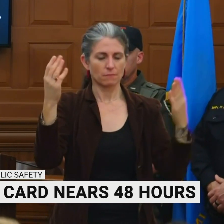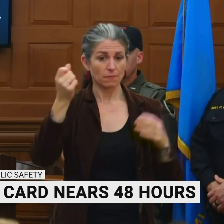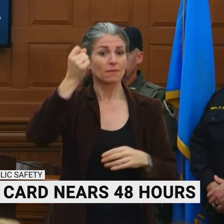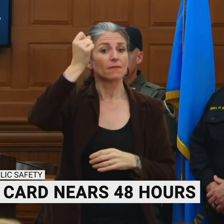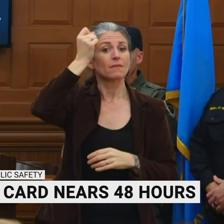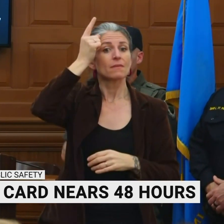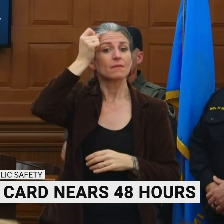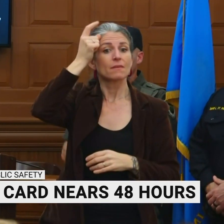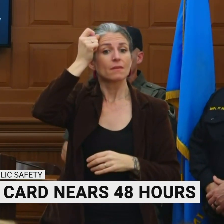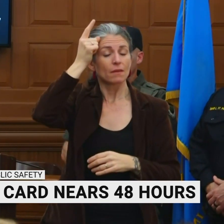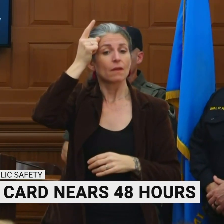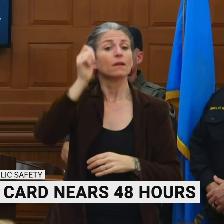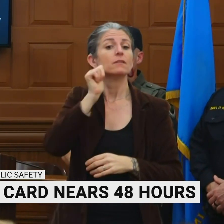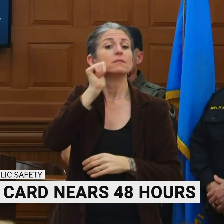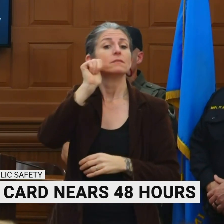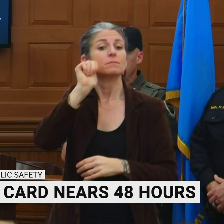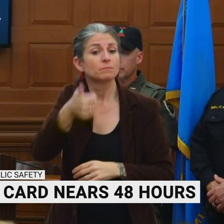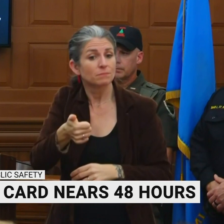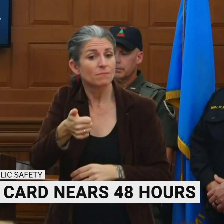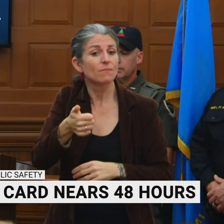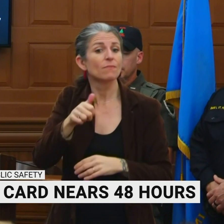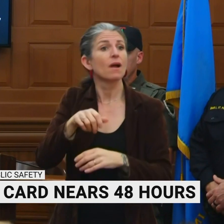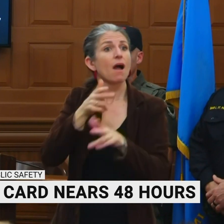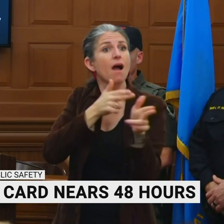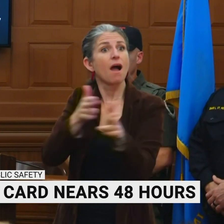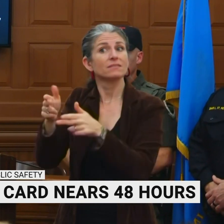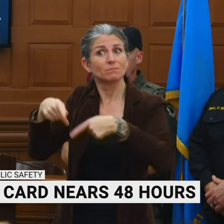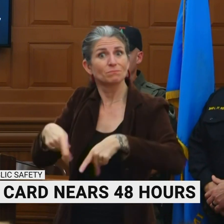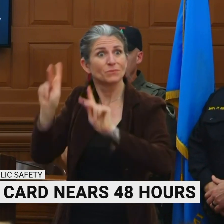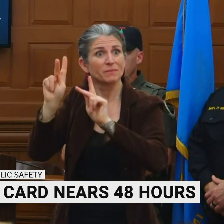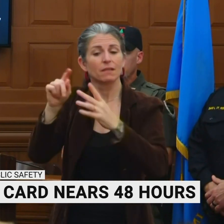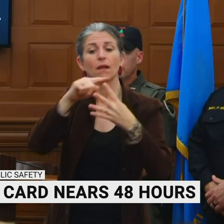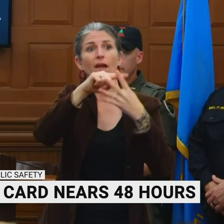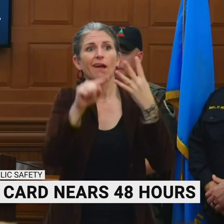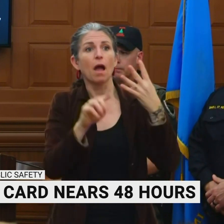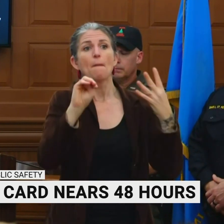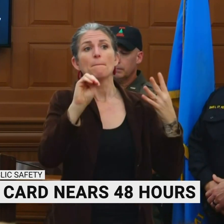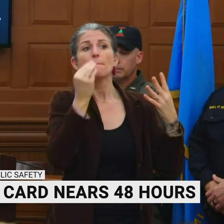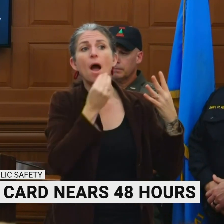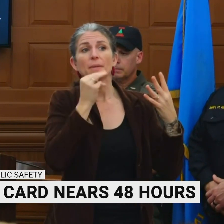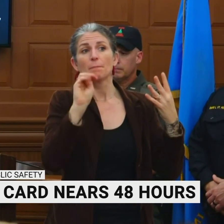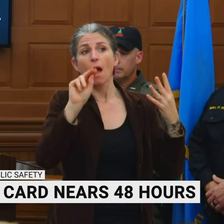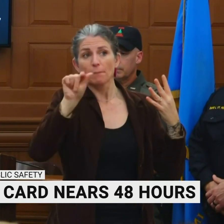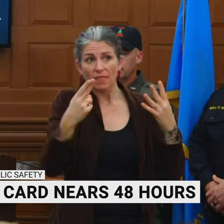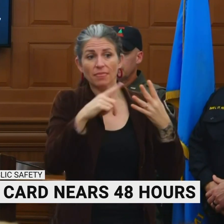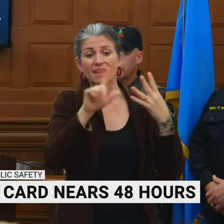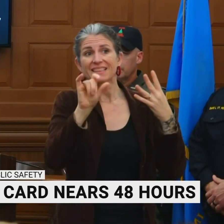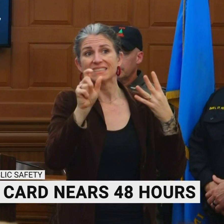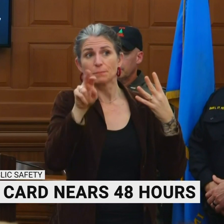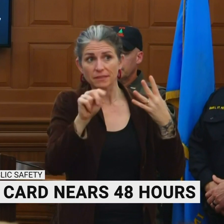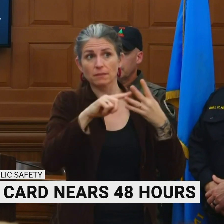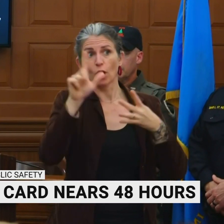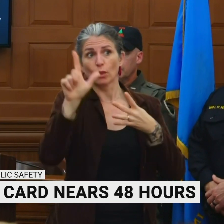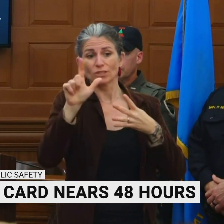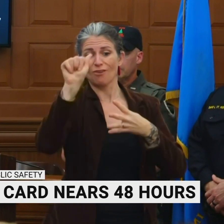Lisbon, Bowdoin, and Monmouth, beginning Saturday, 10-28-24, until further notice. The state police continue